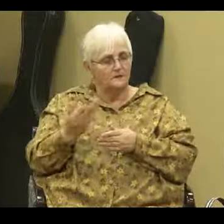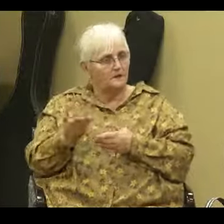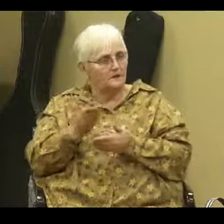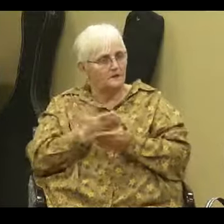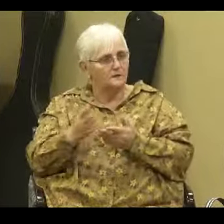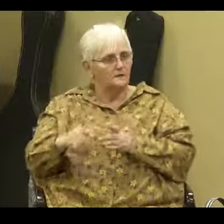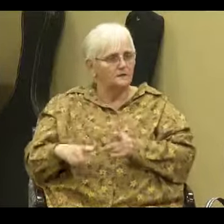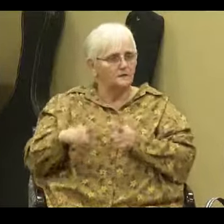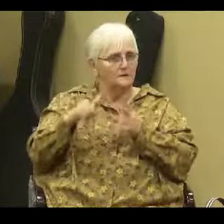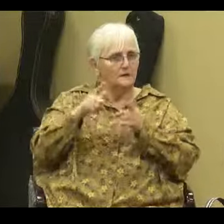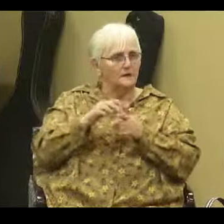life